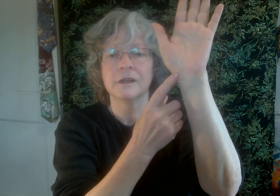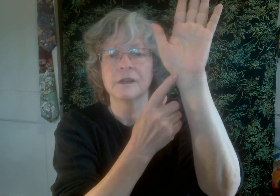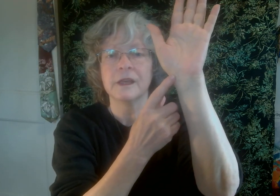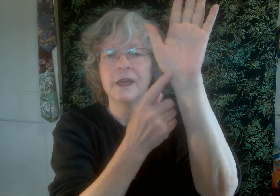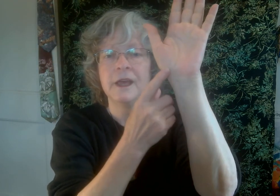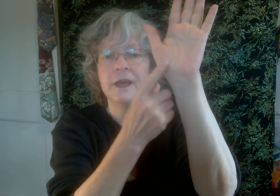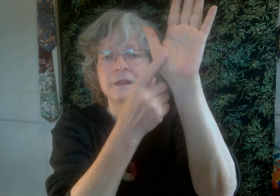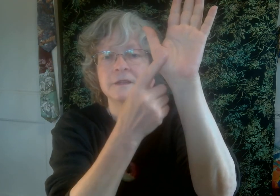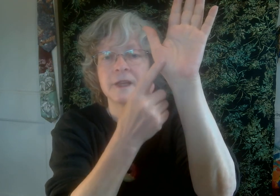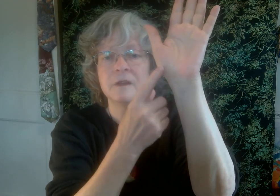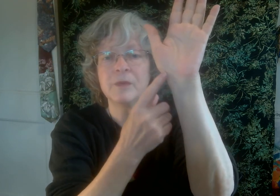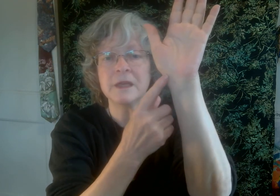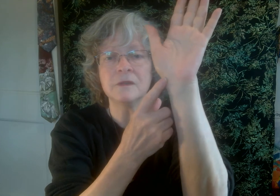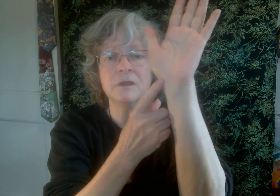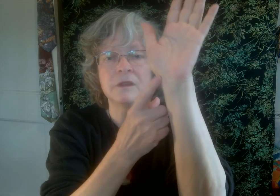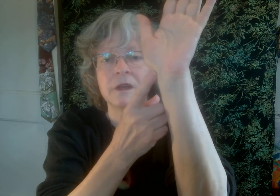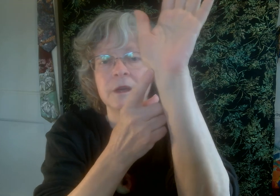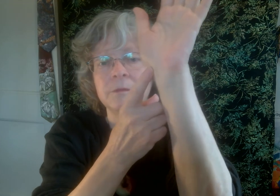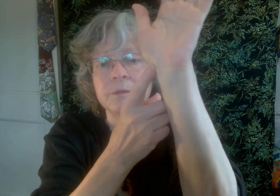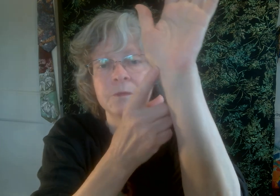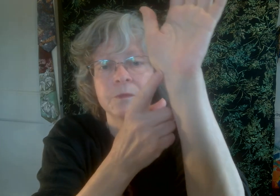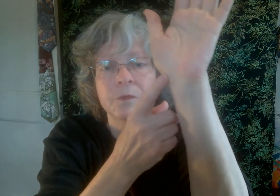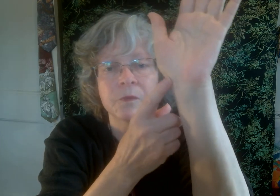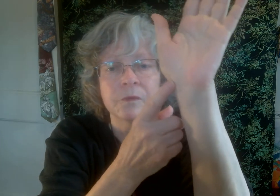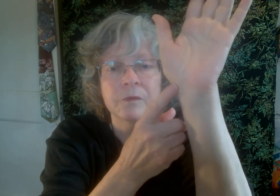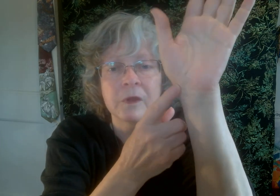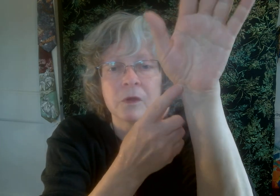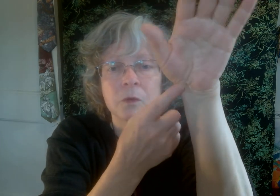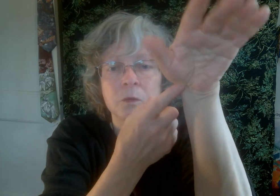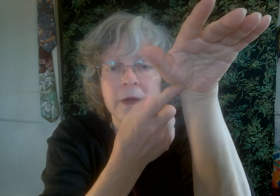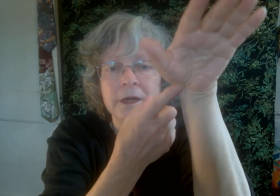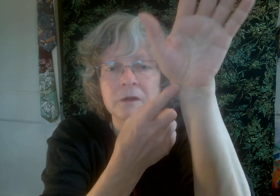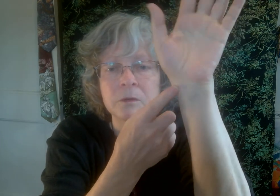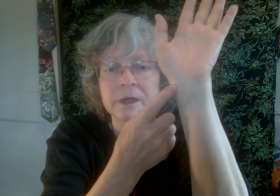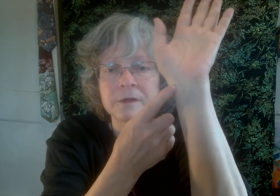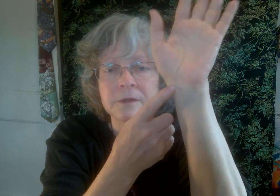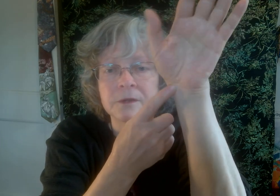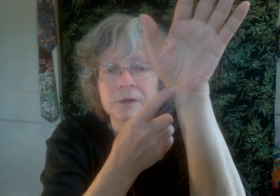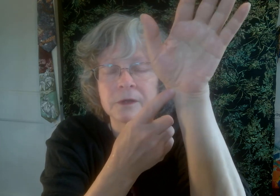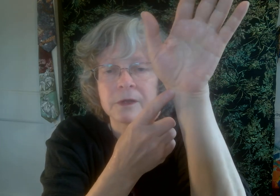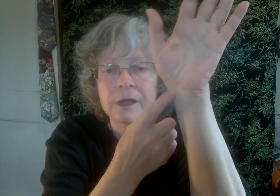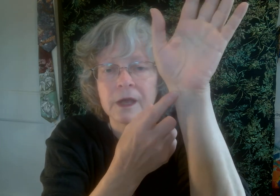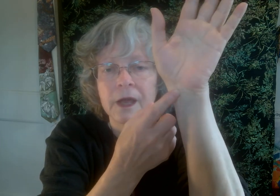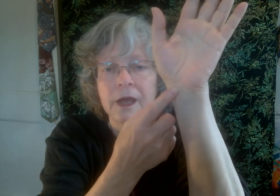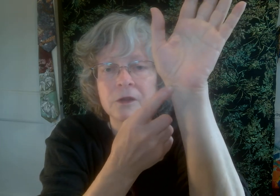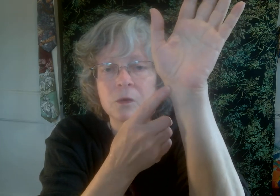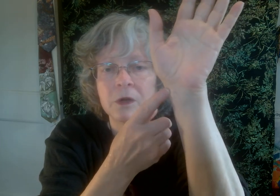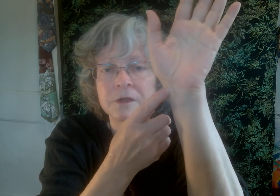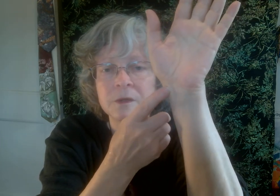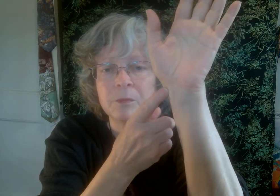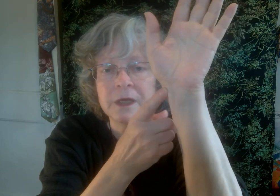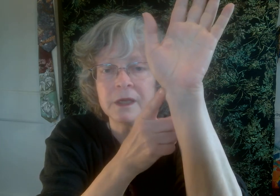And it's at the base of the thumb. Right at the wrist. And you want to be